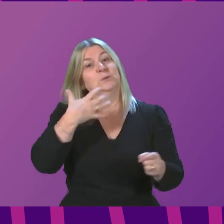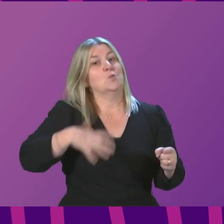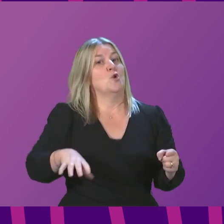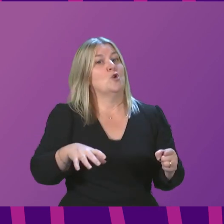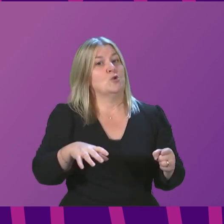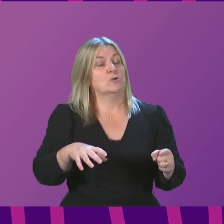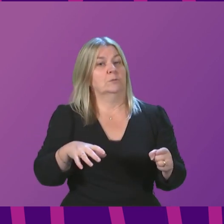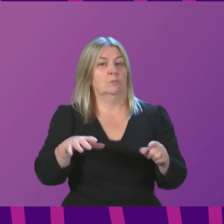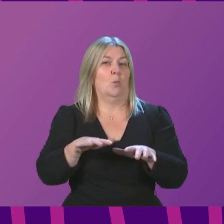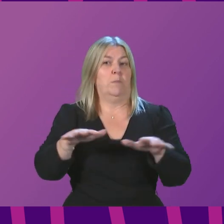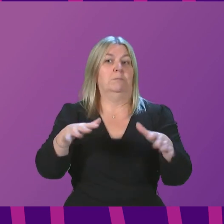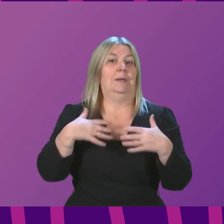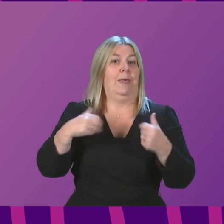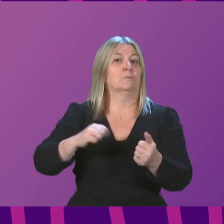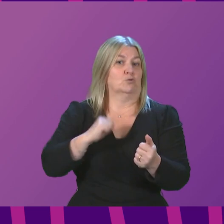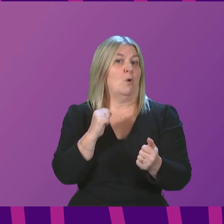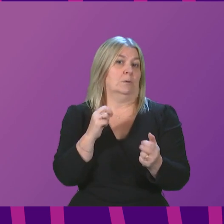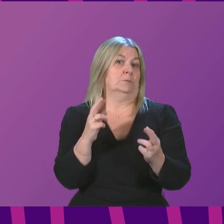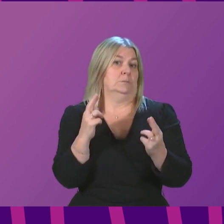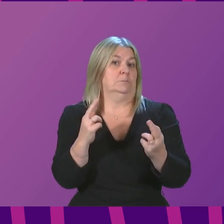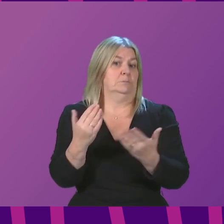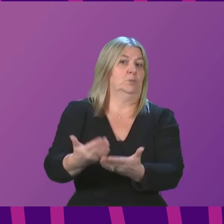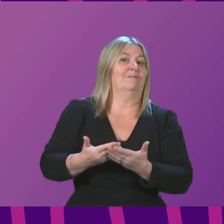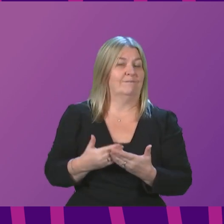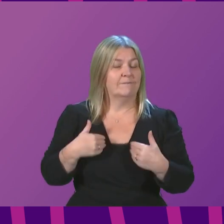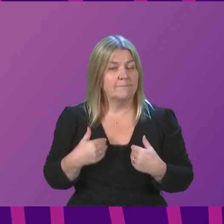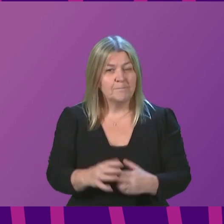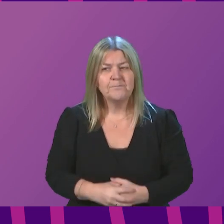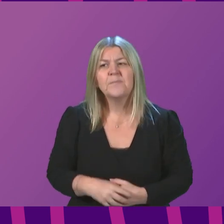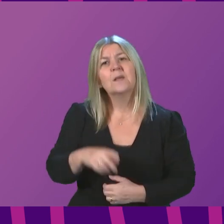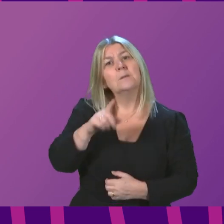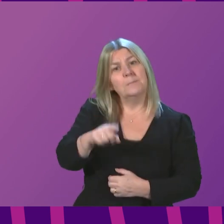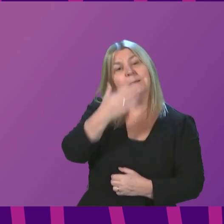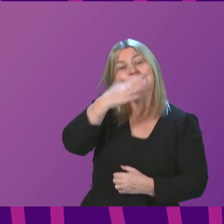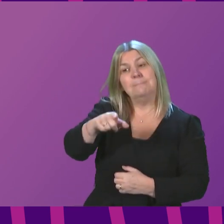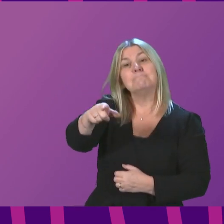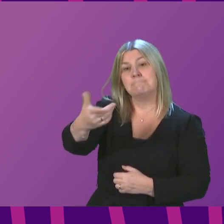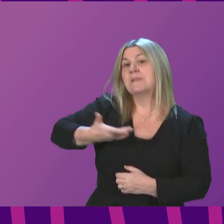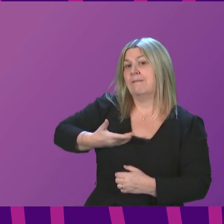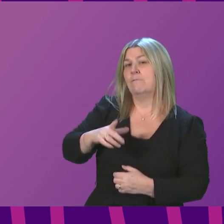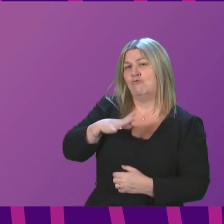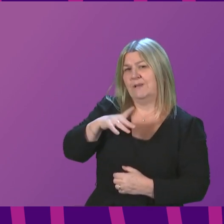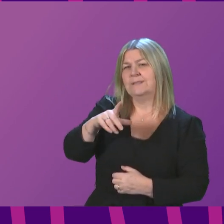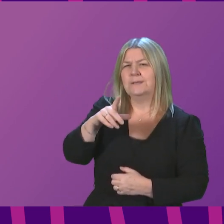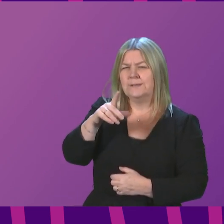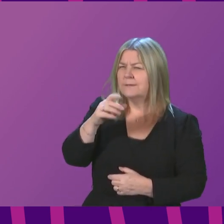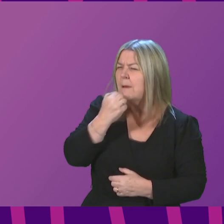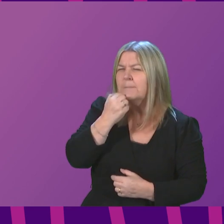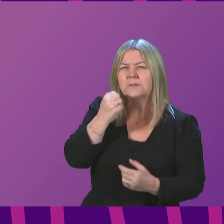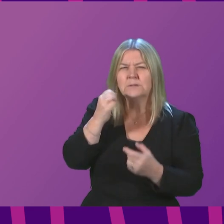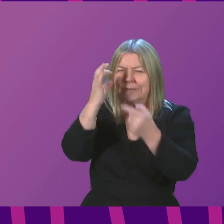In previous waves of the virus, and Public Health Scotland did provide some breakdown earlier about